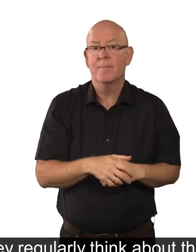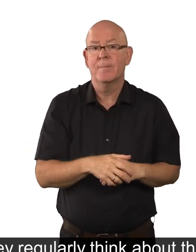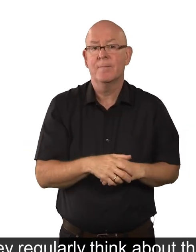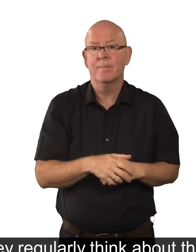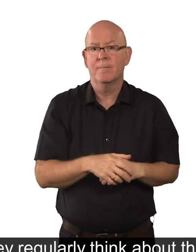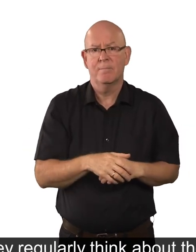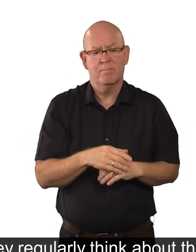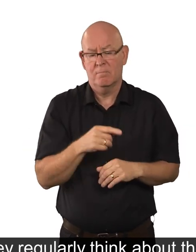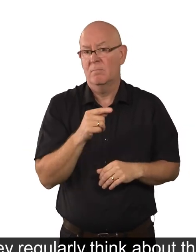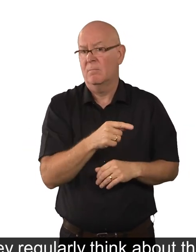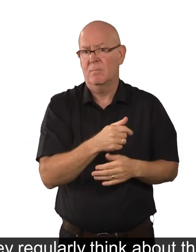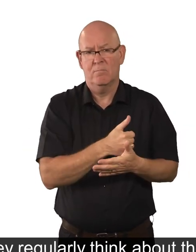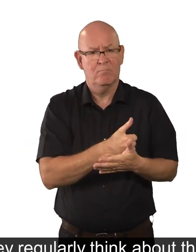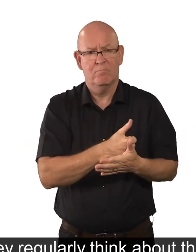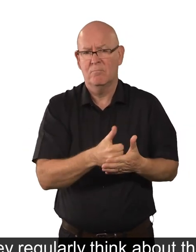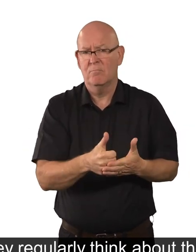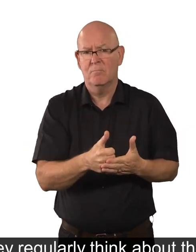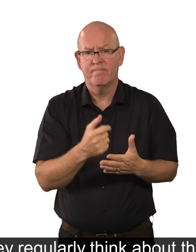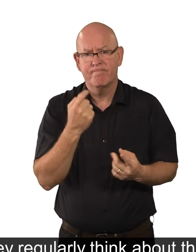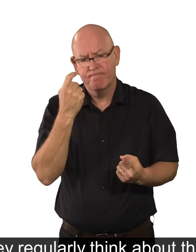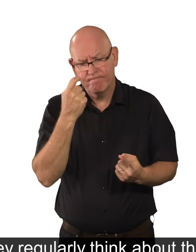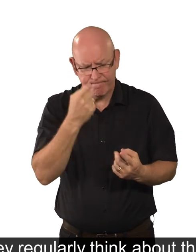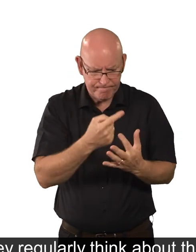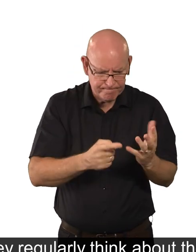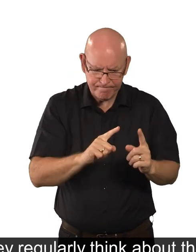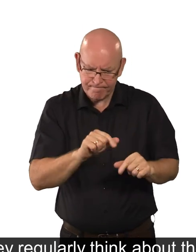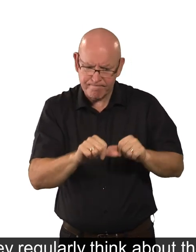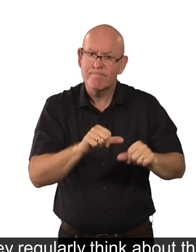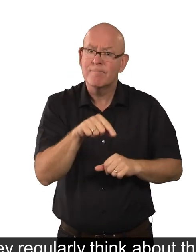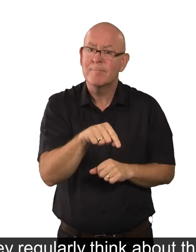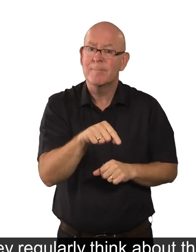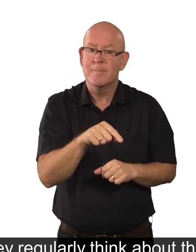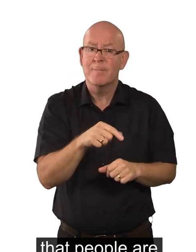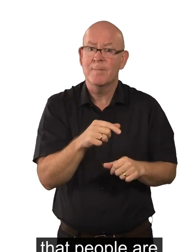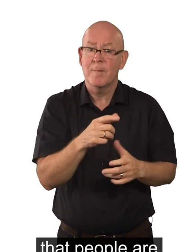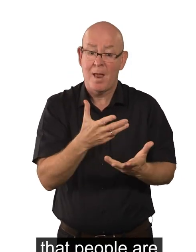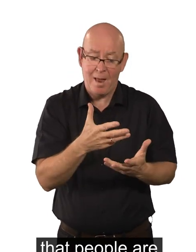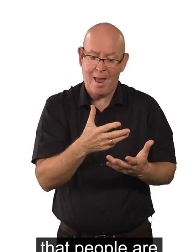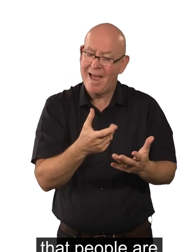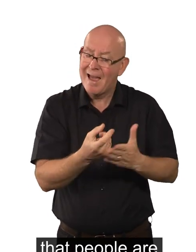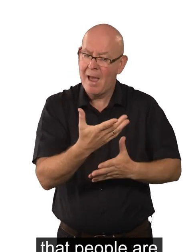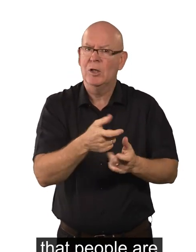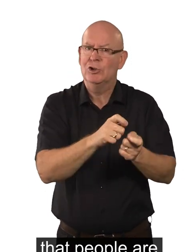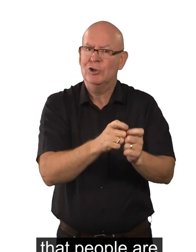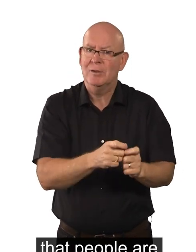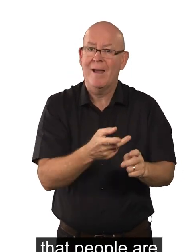They regularly think about these, and make changes if they find out that people are being treated